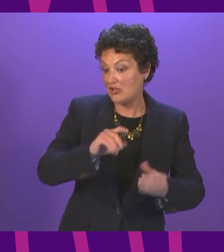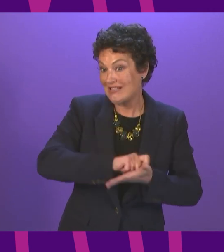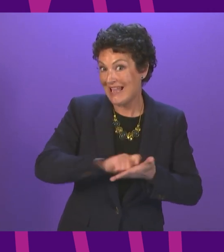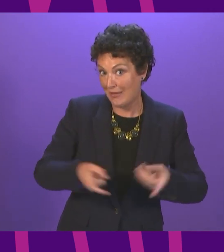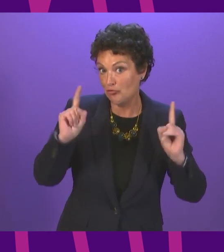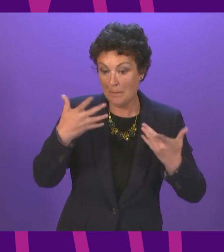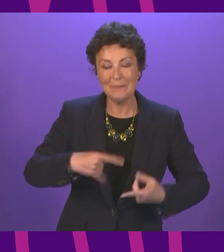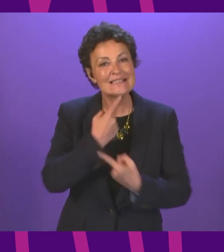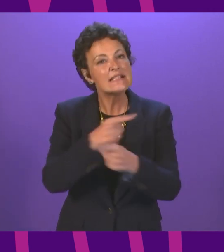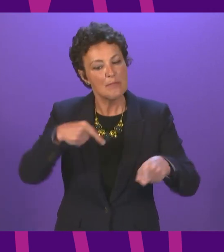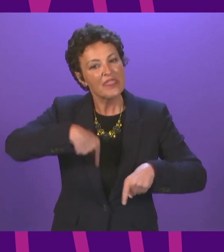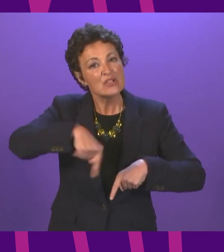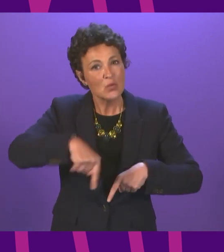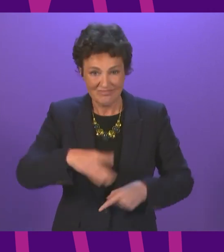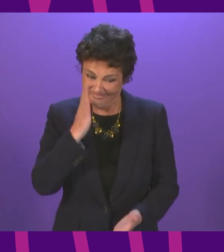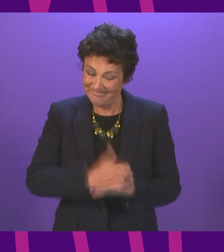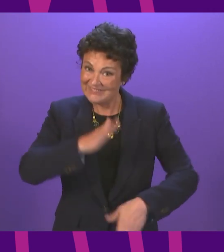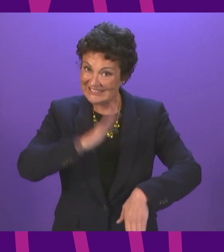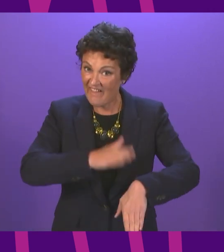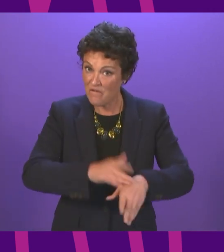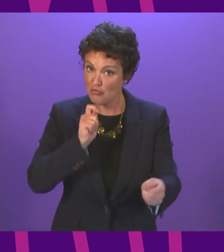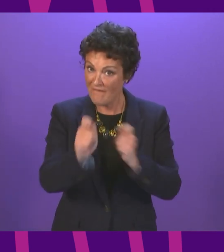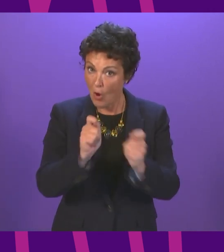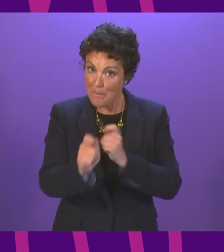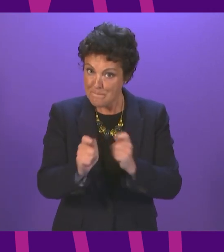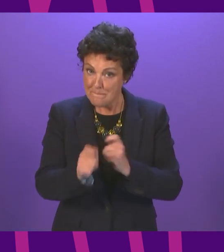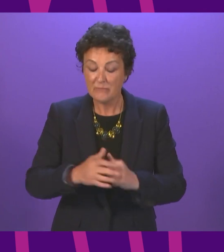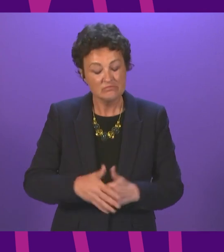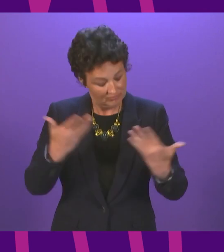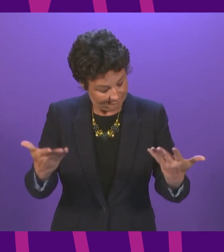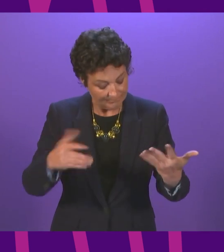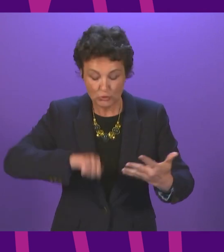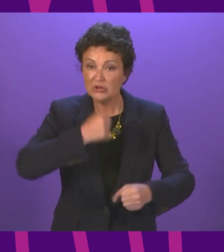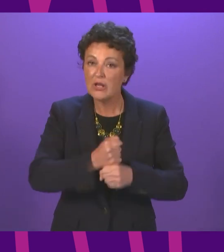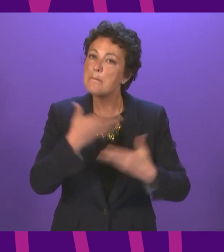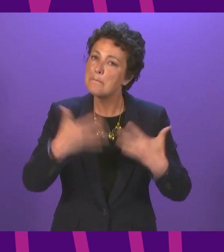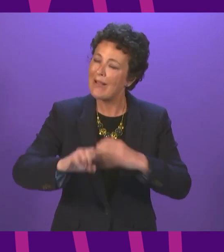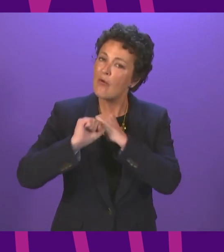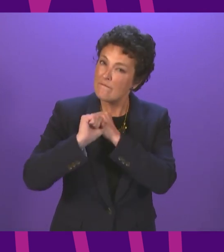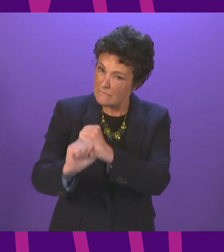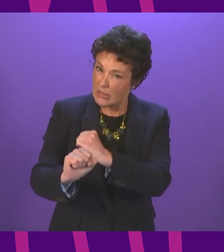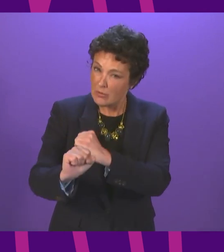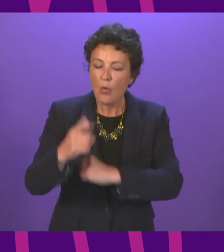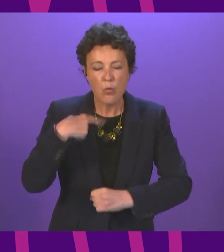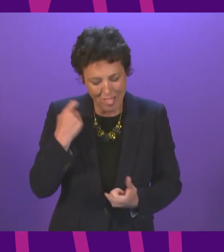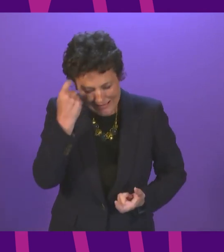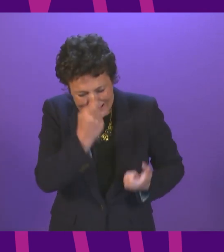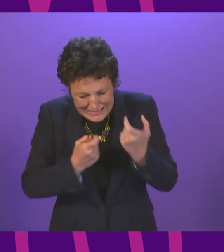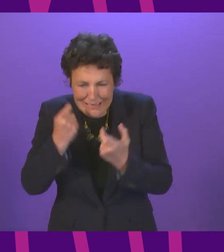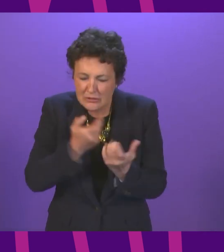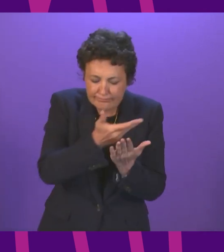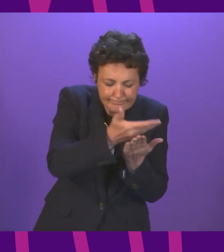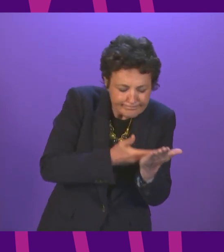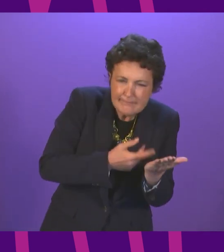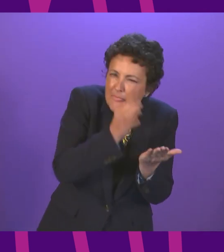to say that it is time for reform, and therefore we have given a commitment that we will consider carefully the nature and the detail of